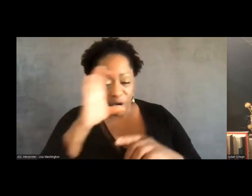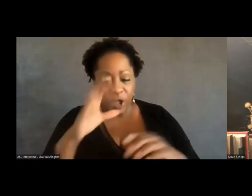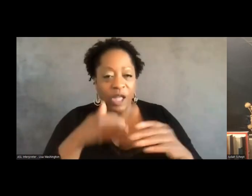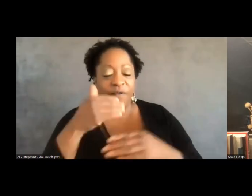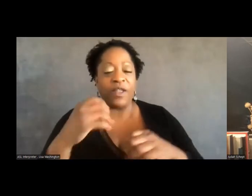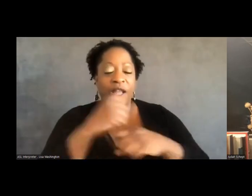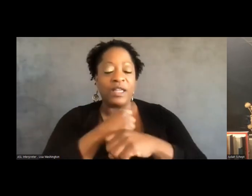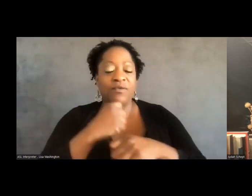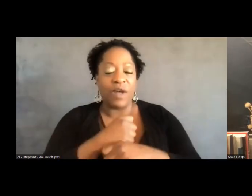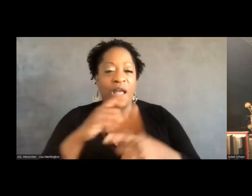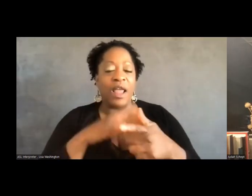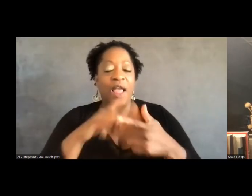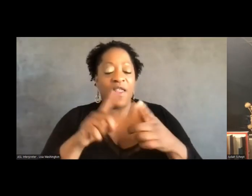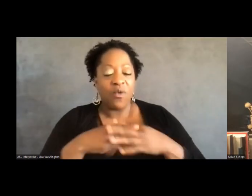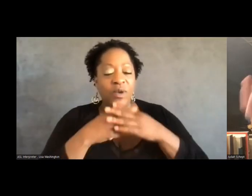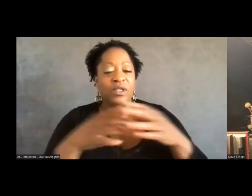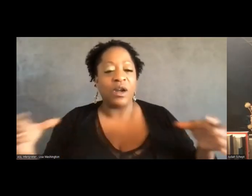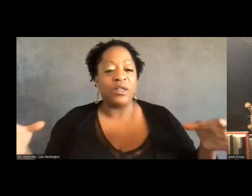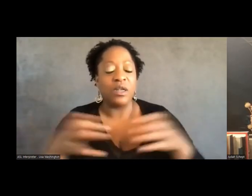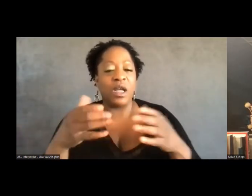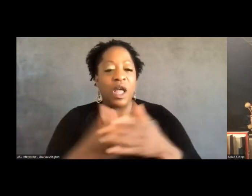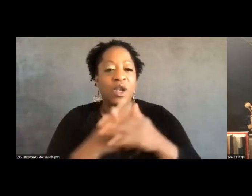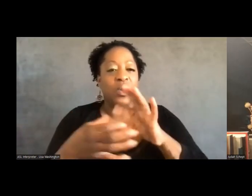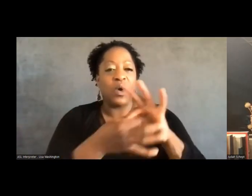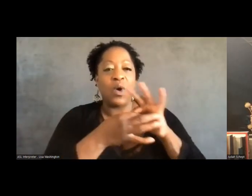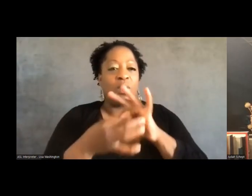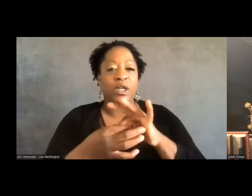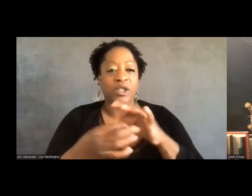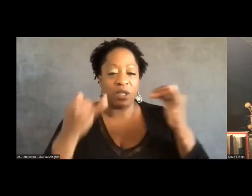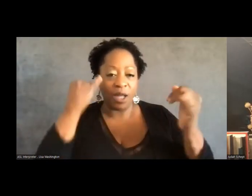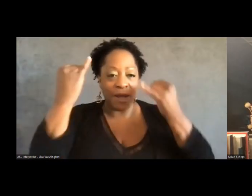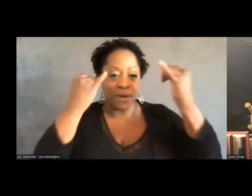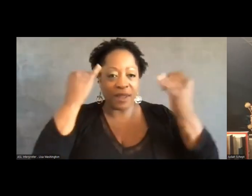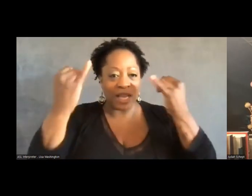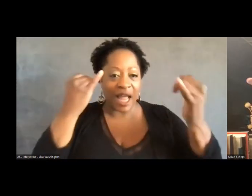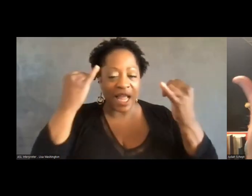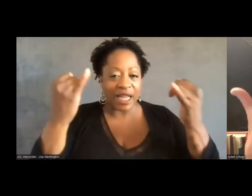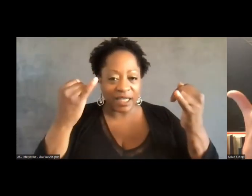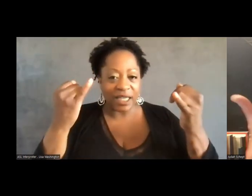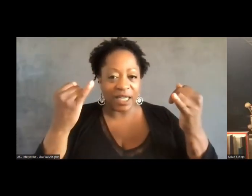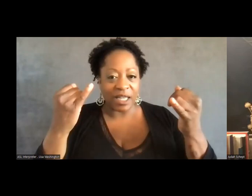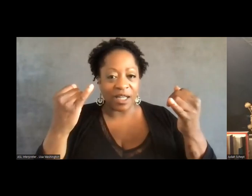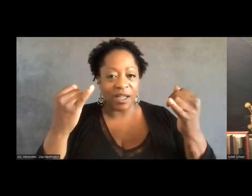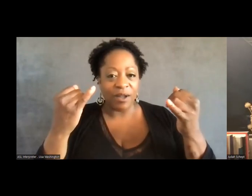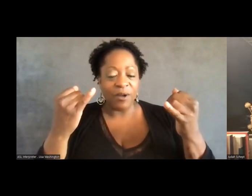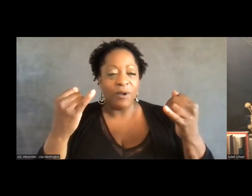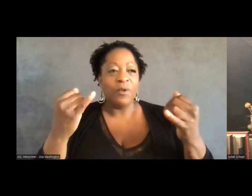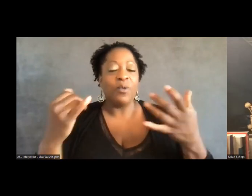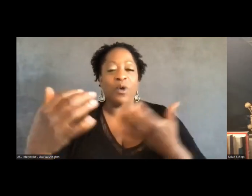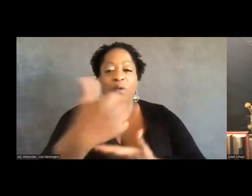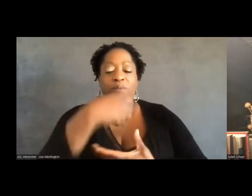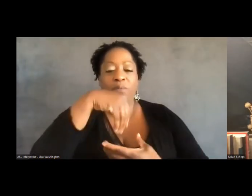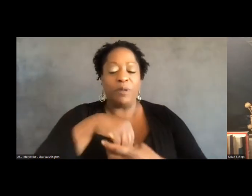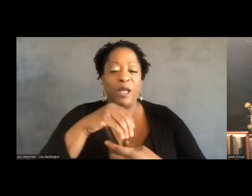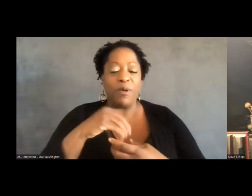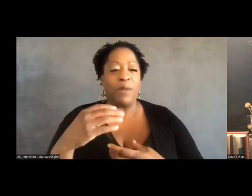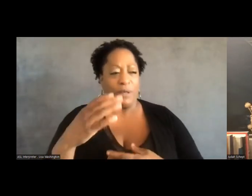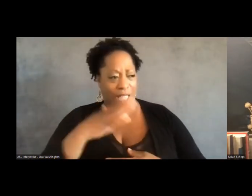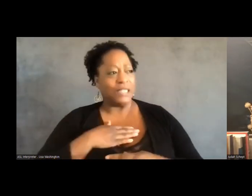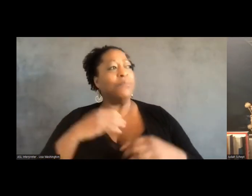coalition forms that brings in new people, but that ideally takes some folks as well, who now, in fact, see that as part of their fight.